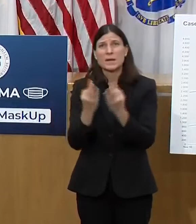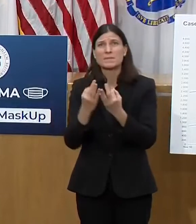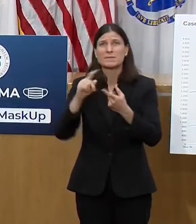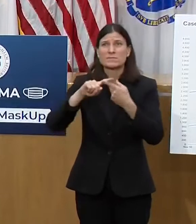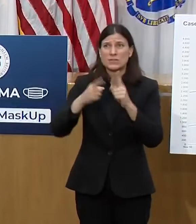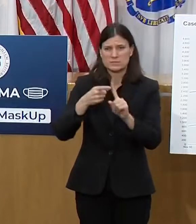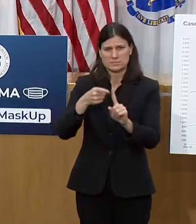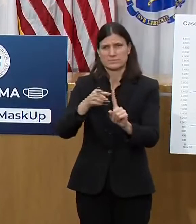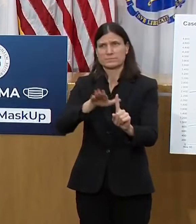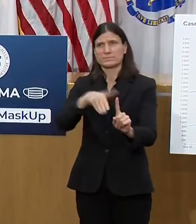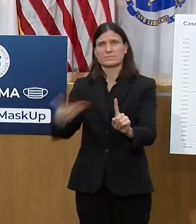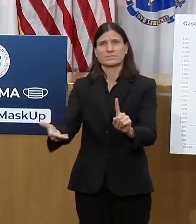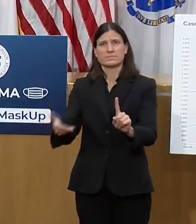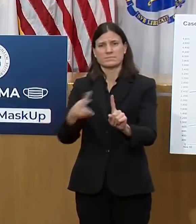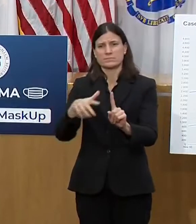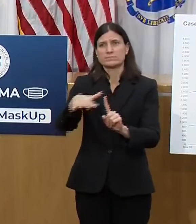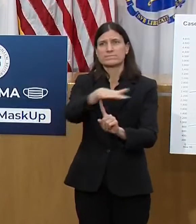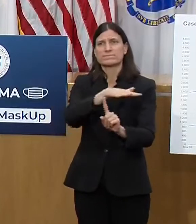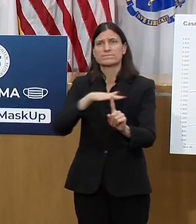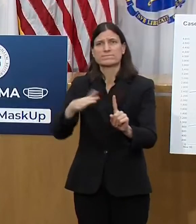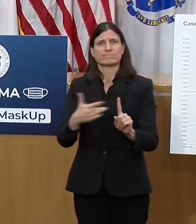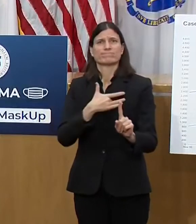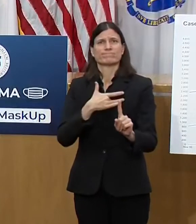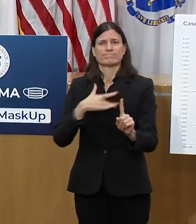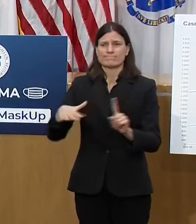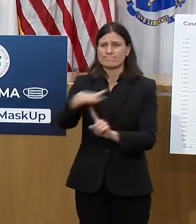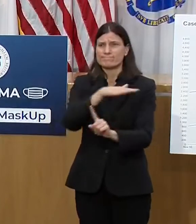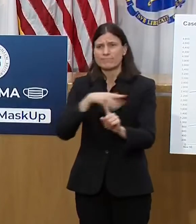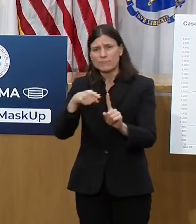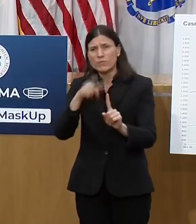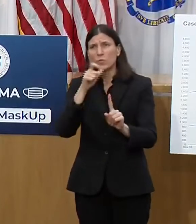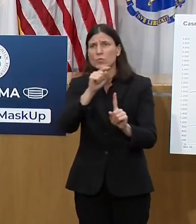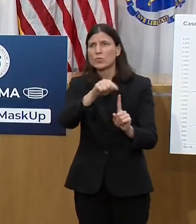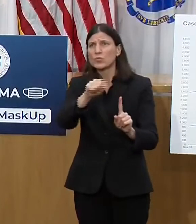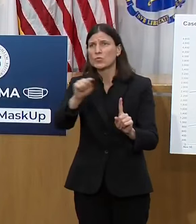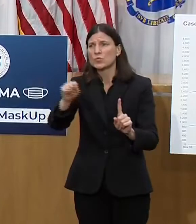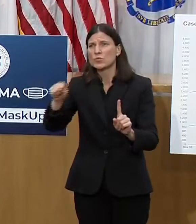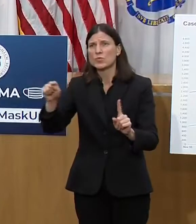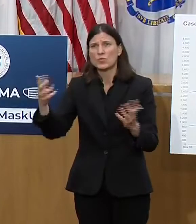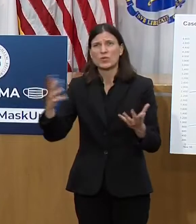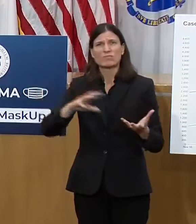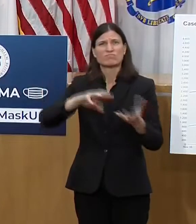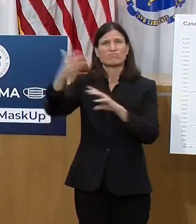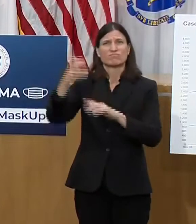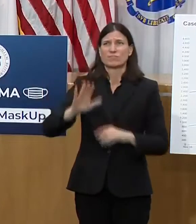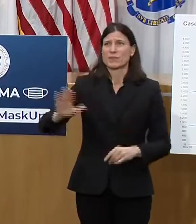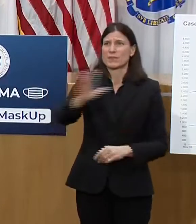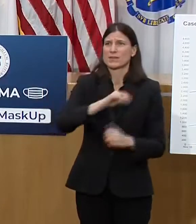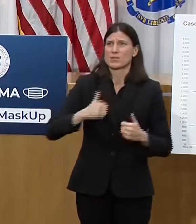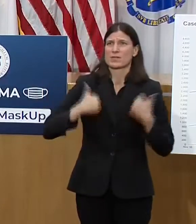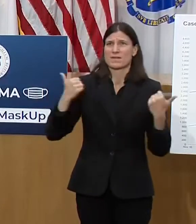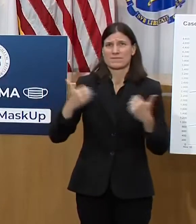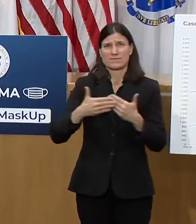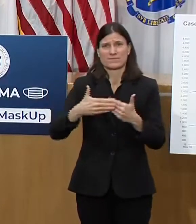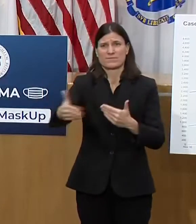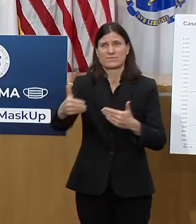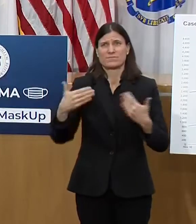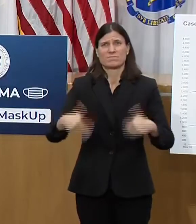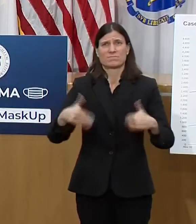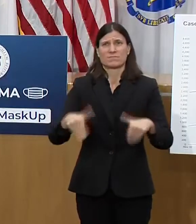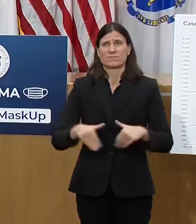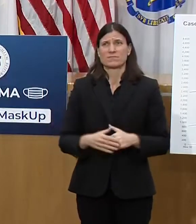Families have lost loved ones. People's lives have been shattered. And our hearts continue